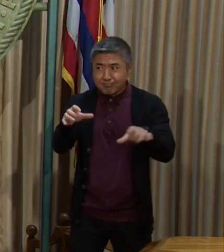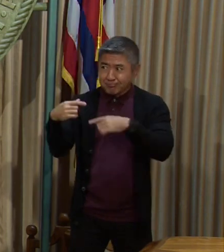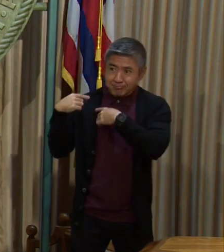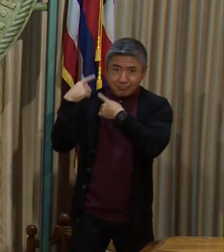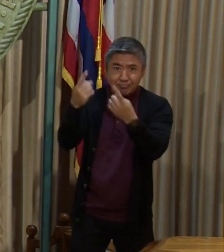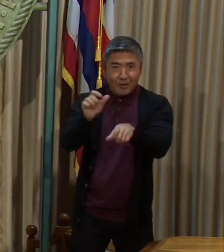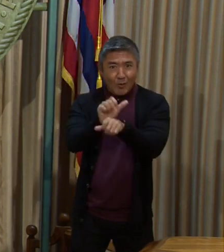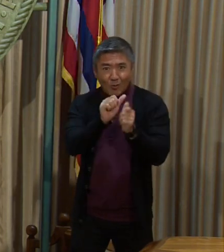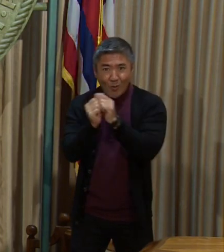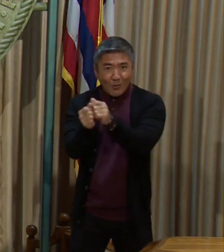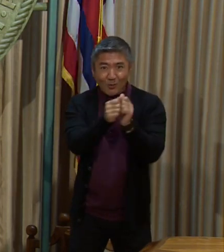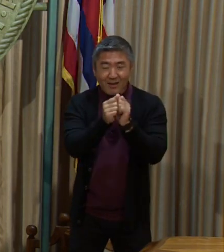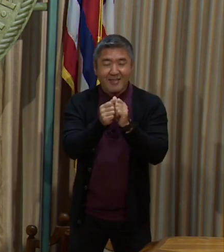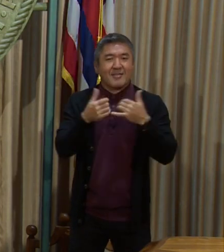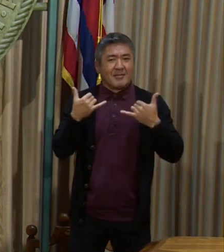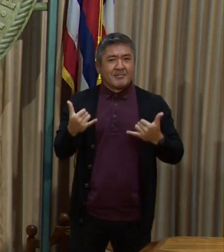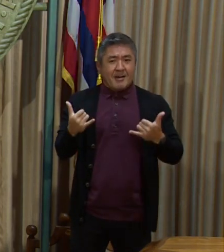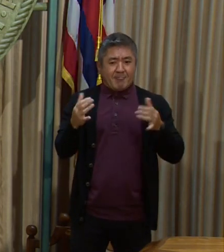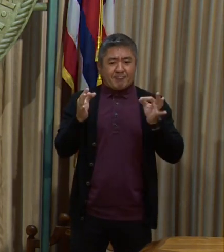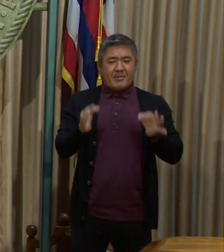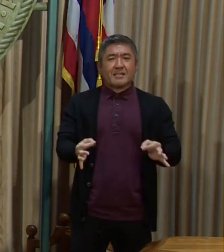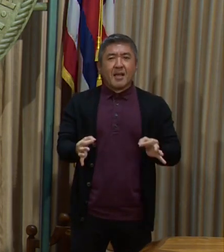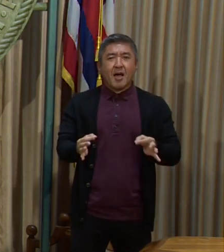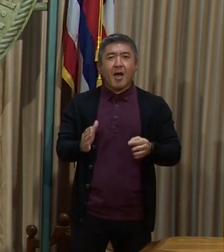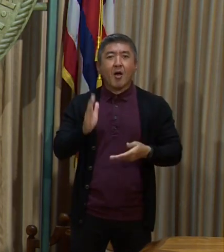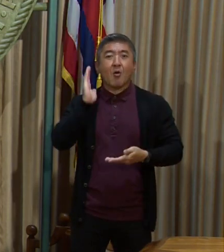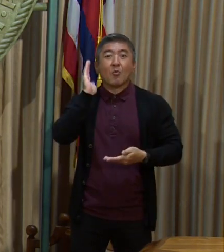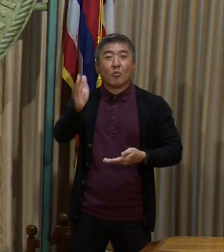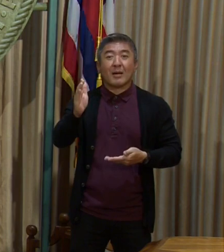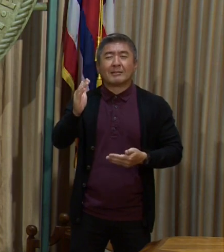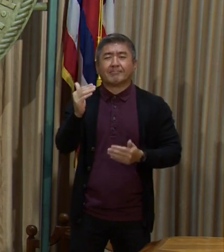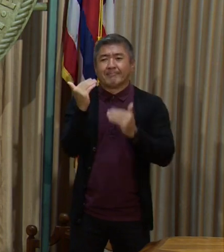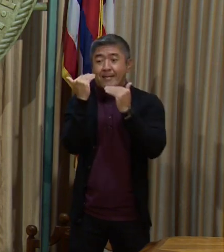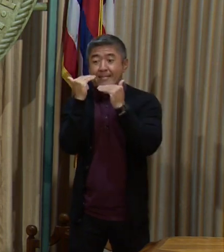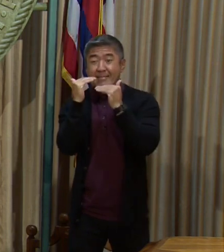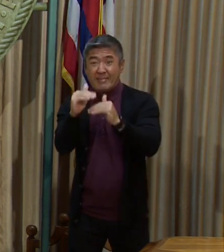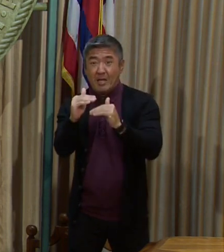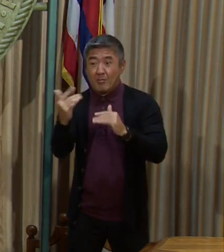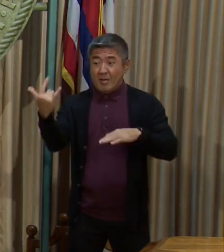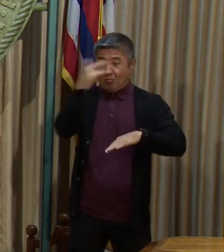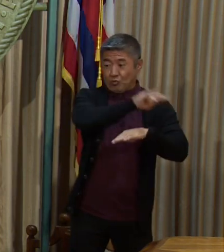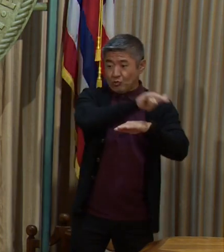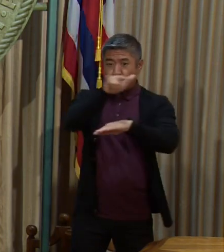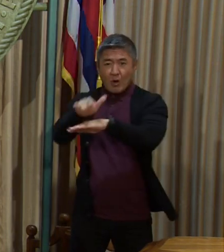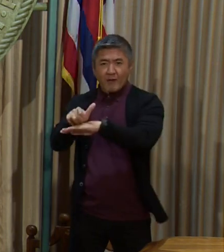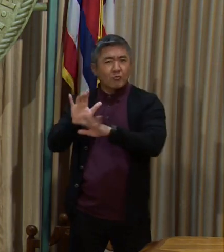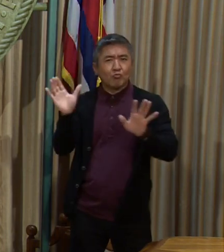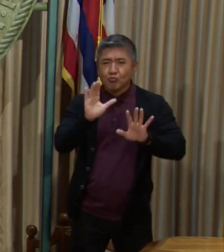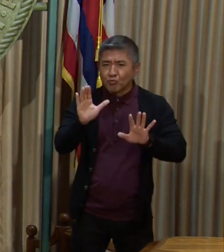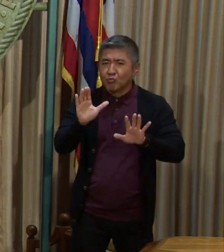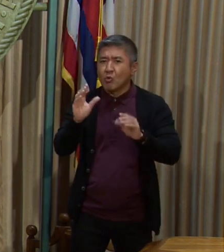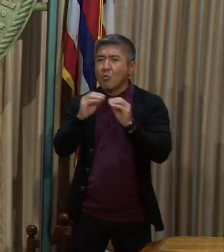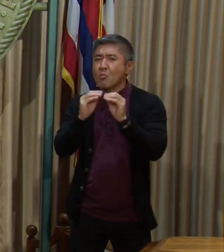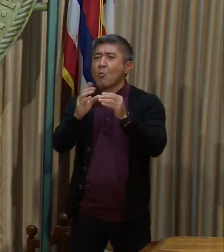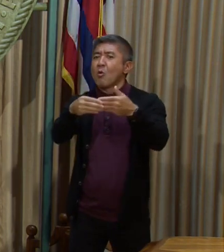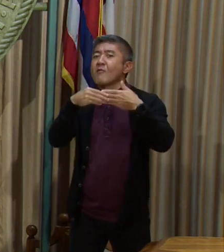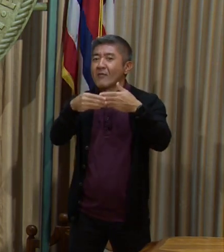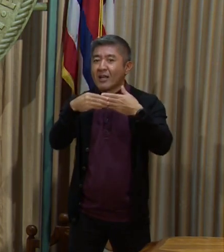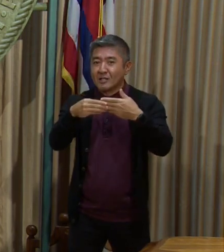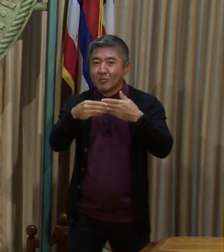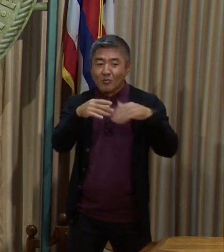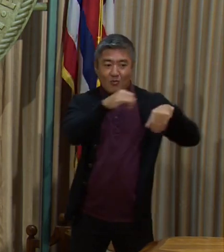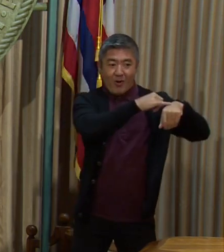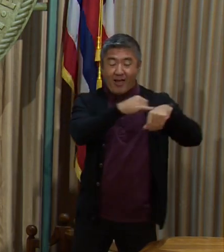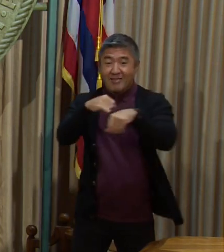we are going to reduce traveling restrictions for those who have been vaccinated. Beginning May